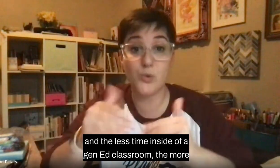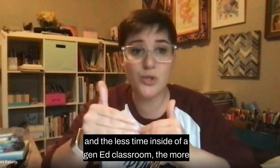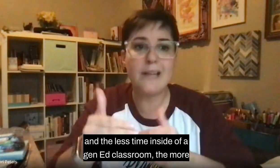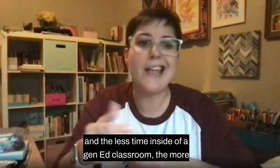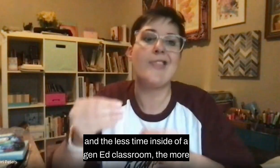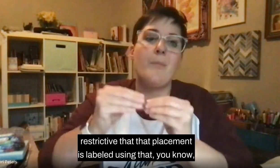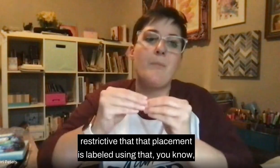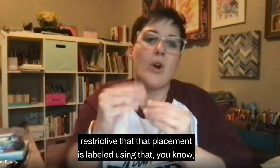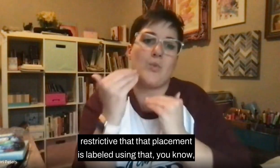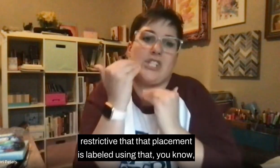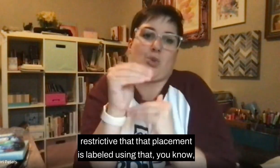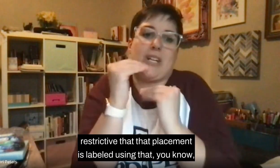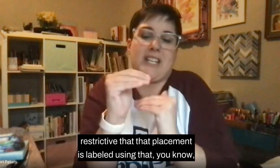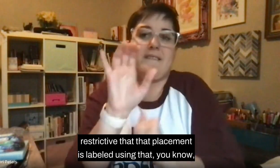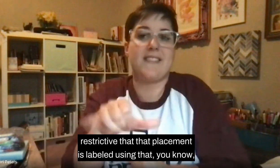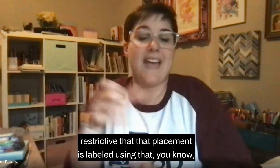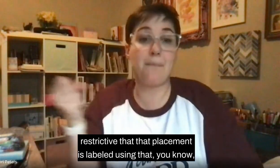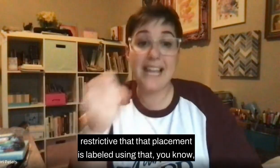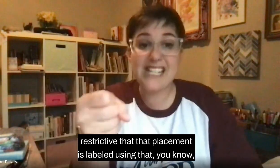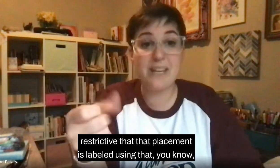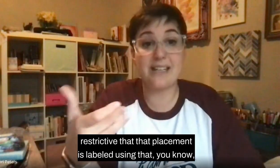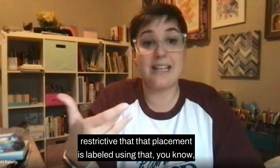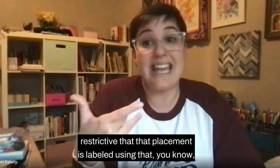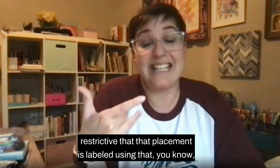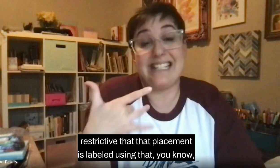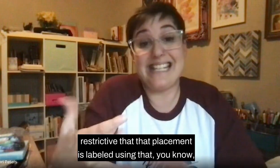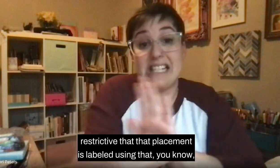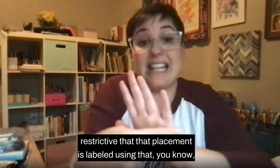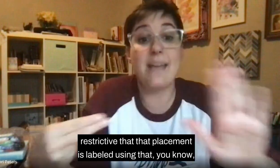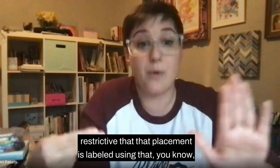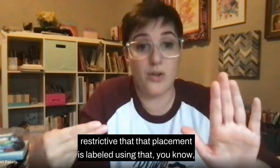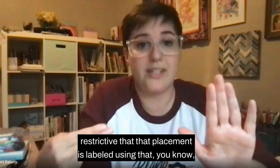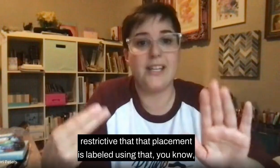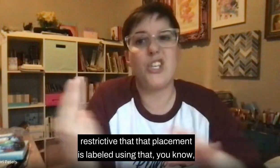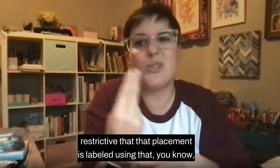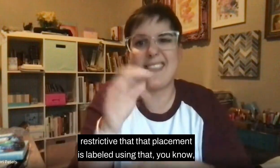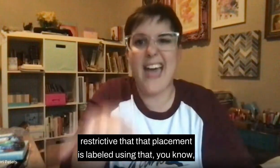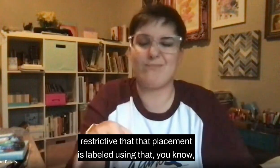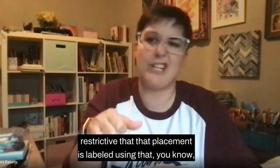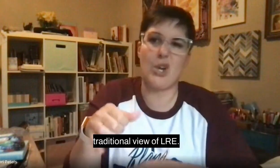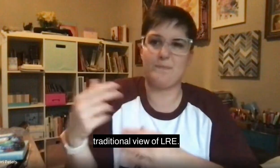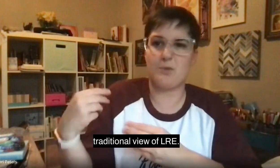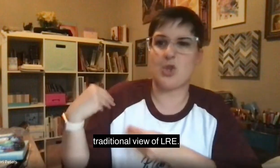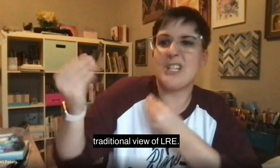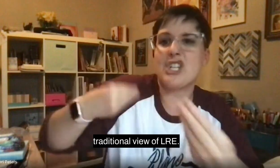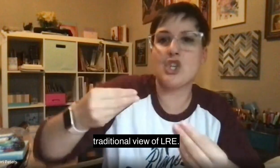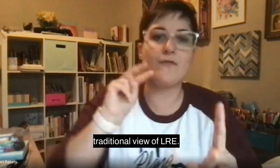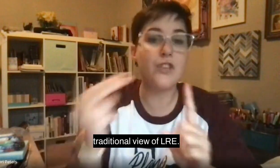the more restrictive that that placement is labeled using that, you know, traditional view